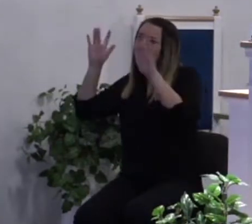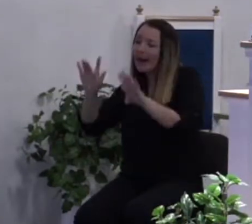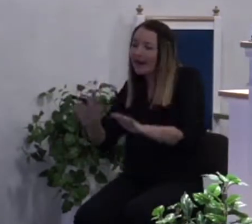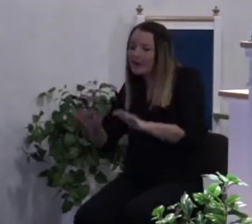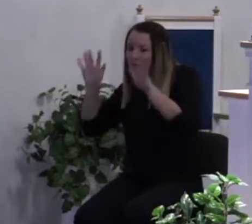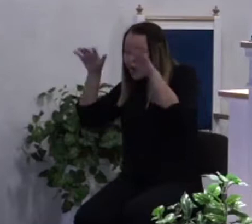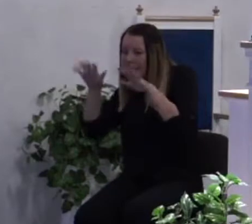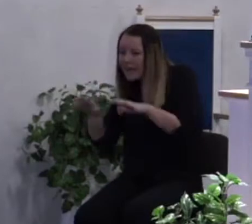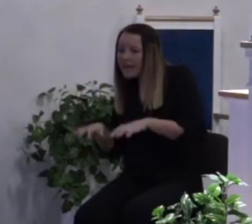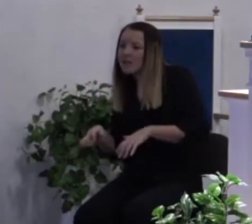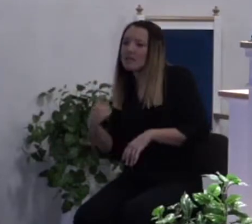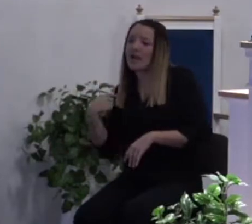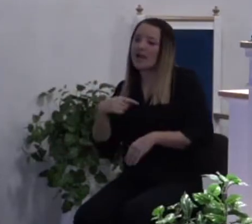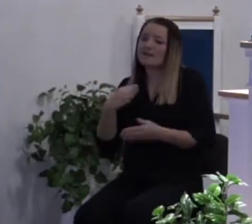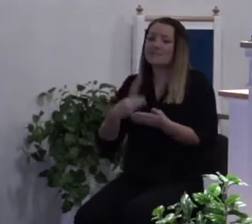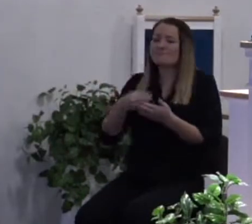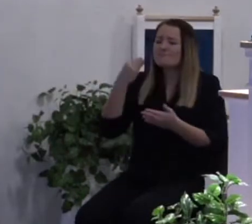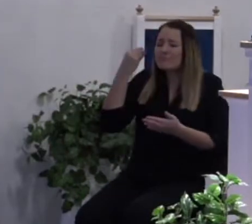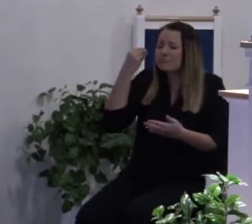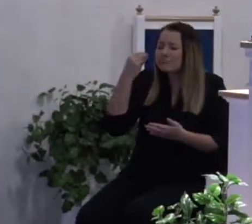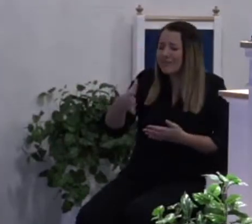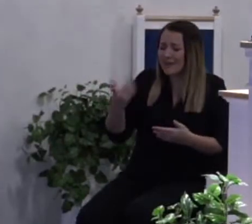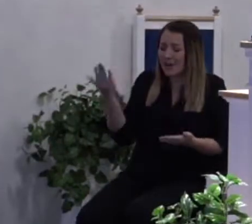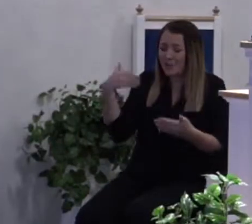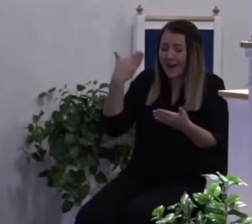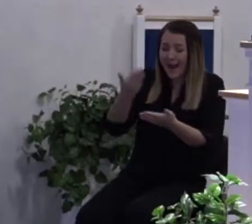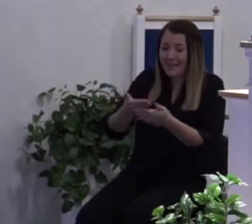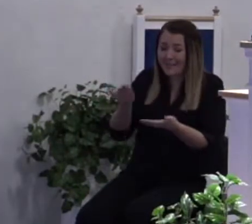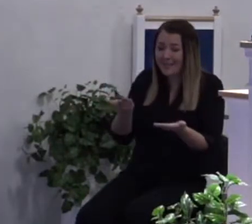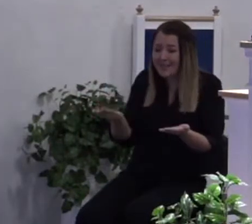I spent all this money and got here and it's burning up hot outside.